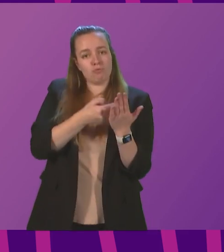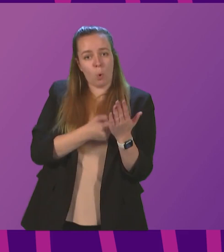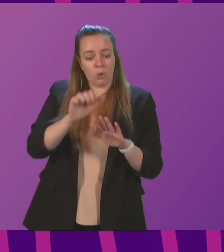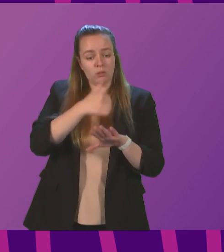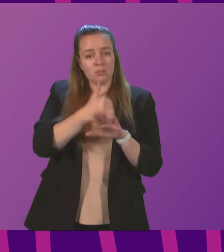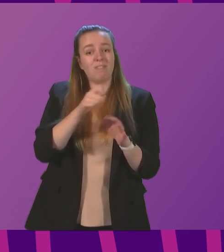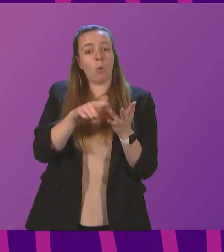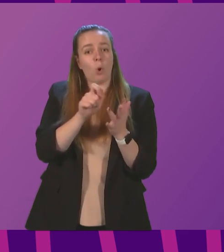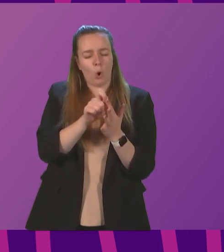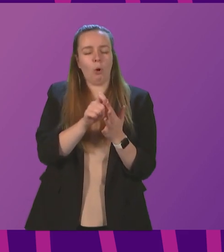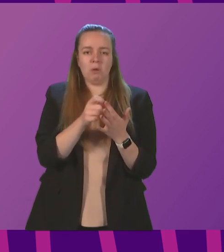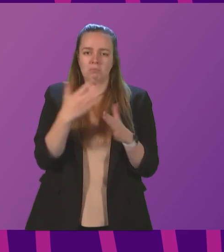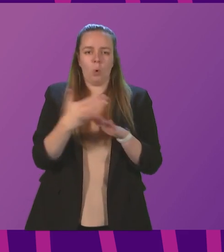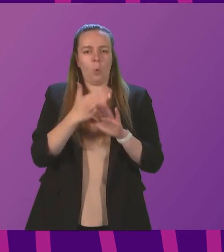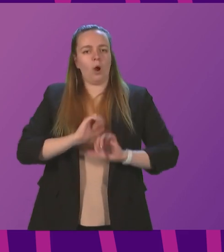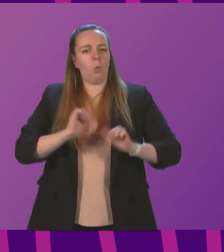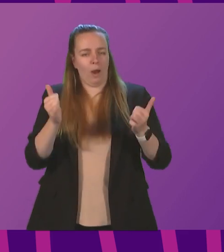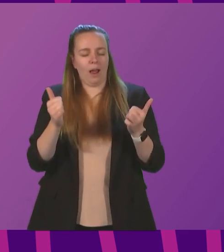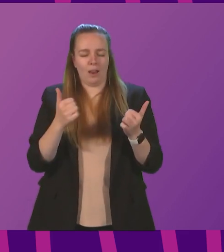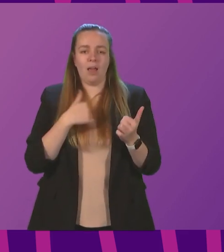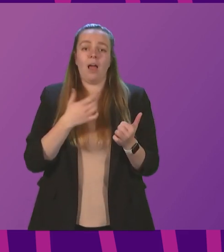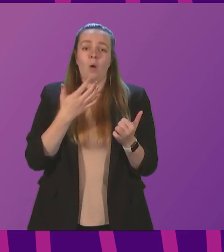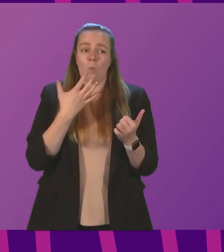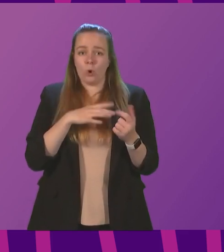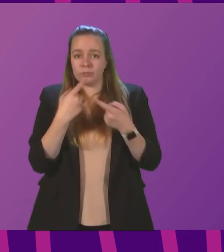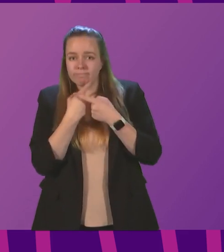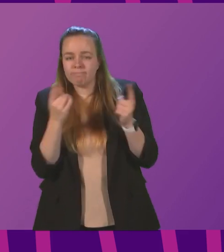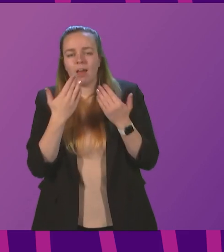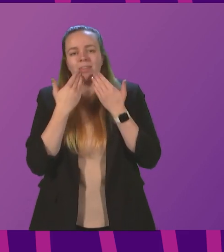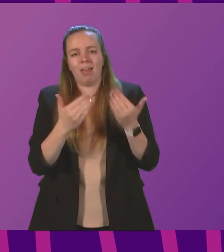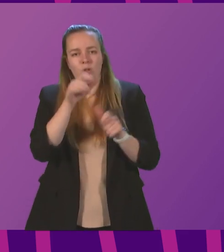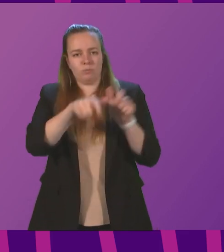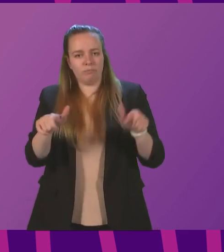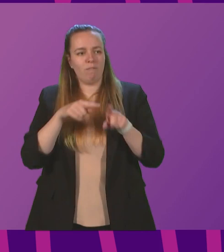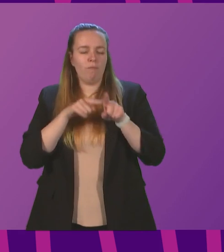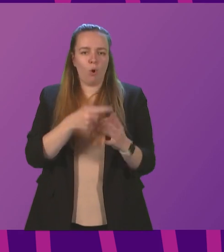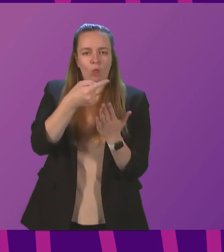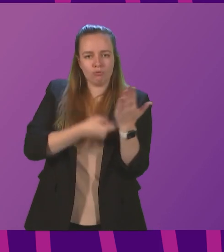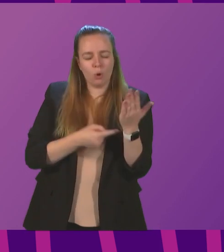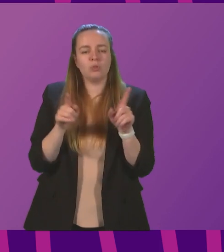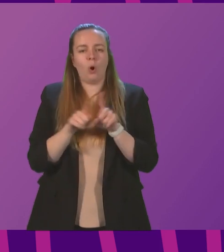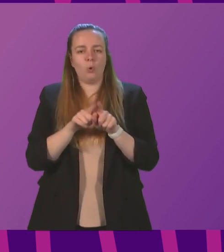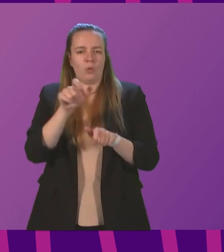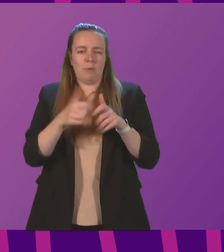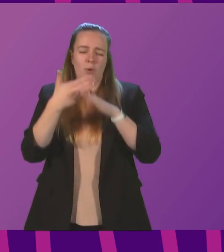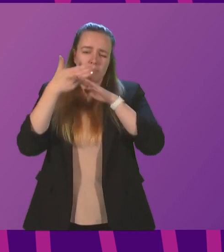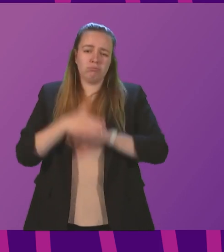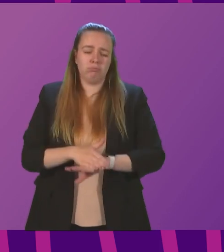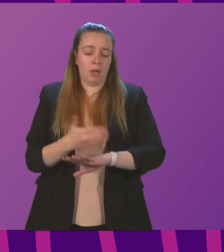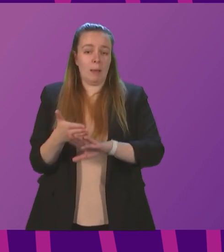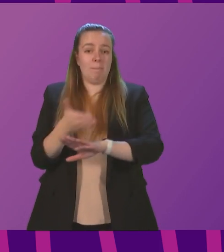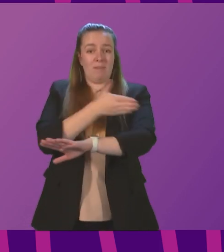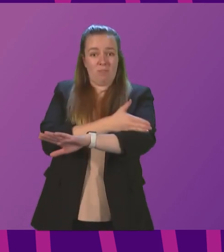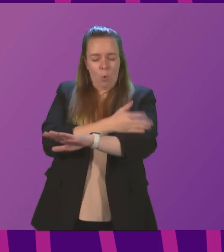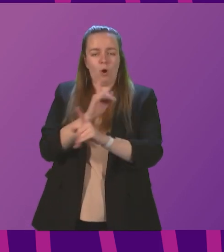for COP were effective. And I want to put on record my thanks to delegates for their compliance, and indeed to everyone who worked so hard in the run-up